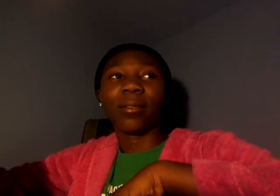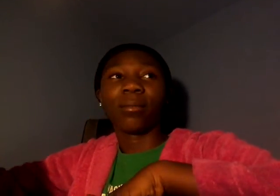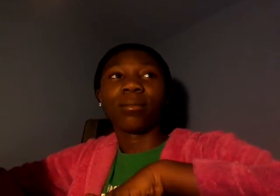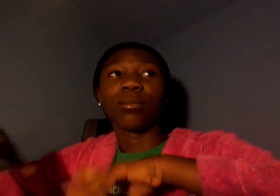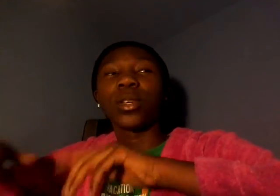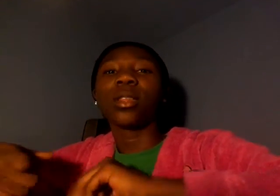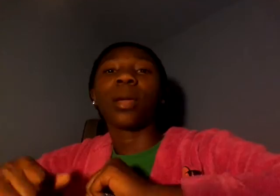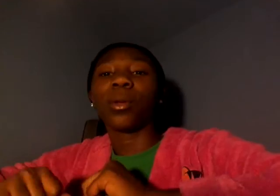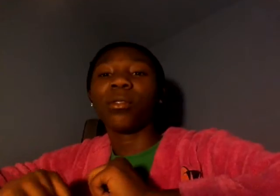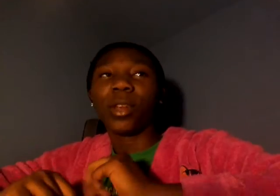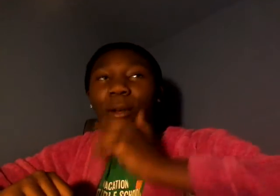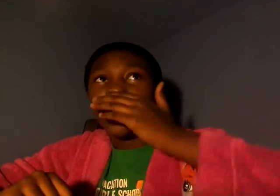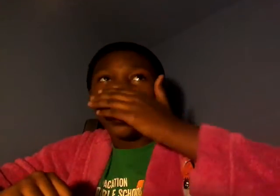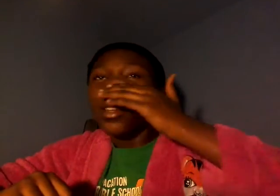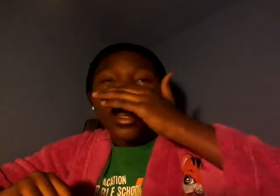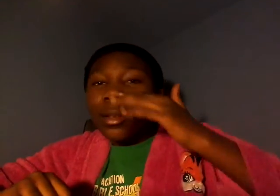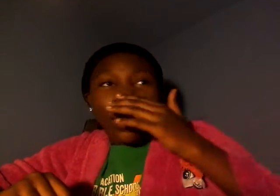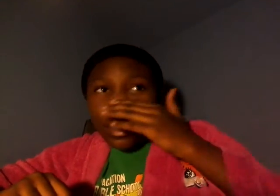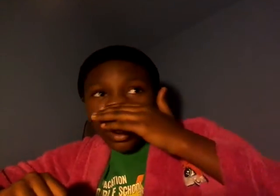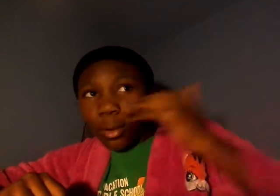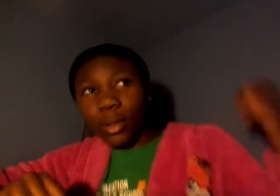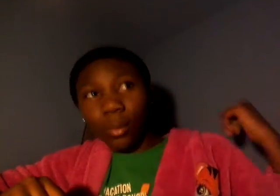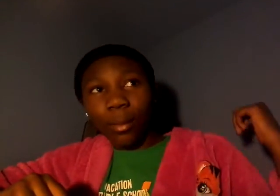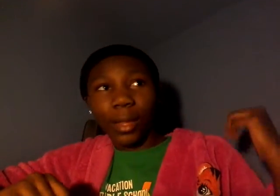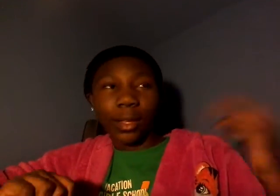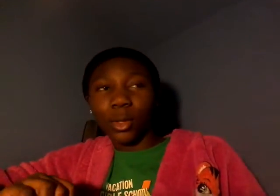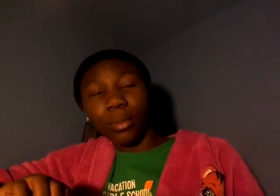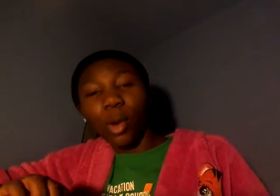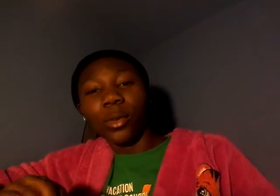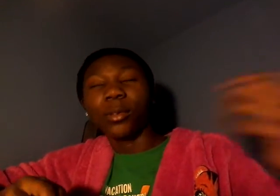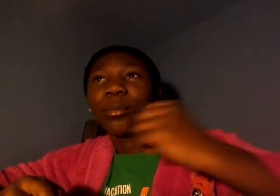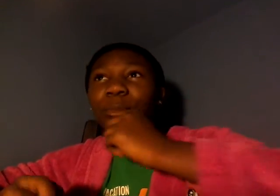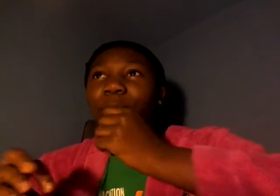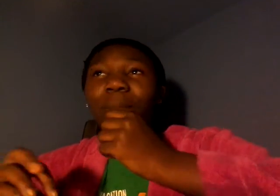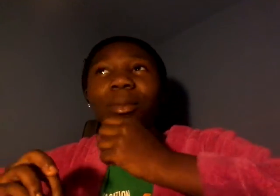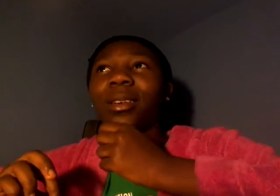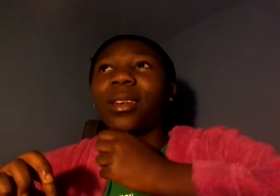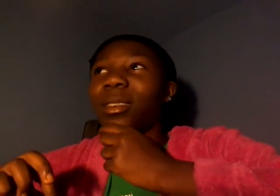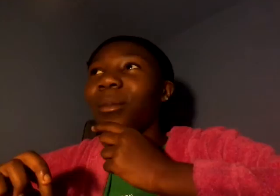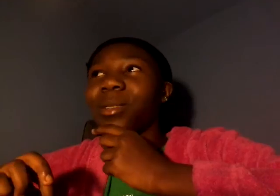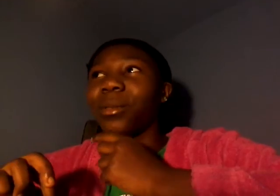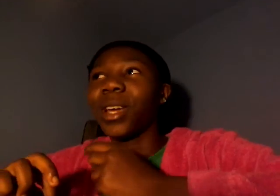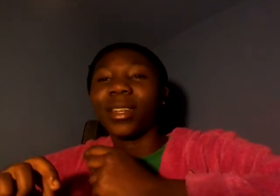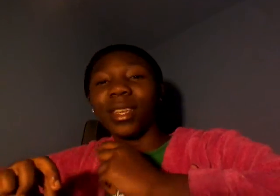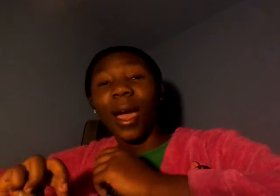recently uploaded videos because if go into one of my like extremely old videos i'm probably in comments probably not going to see that